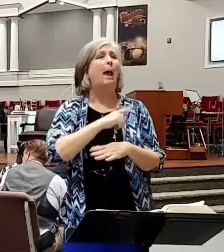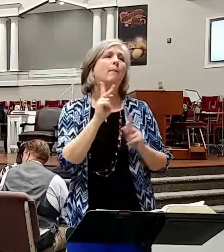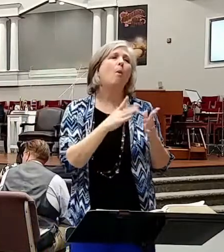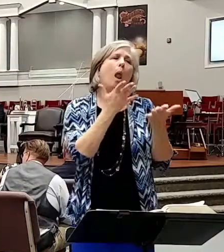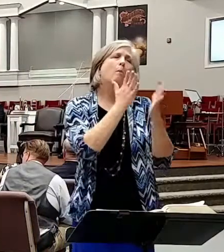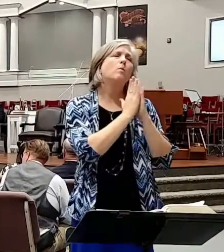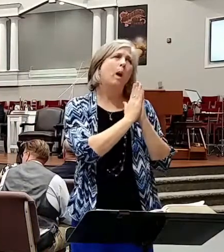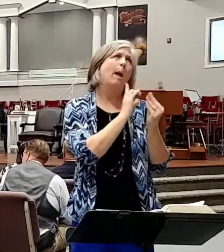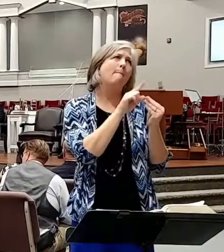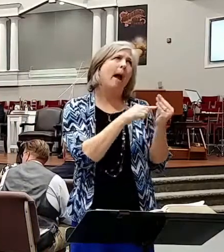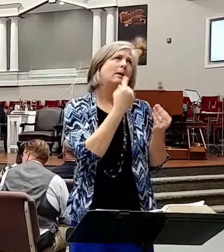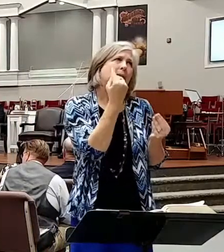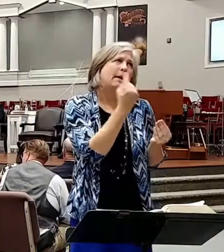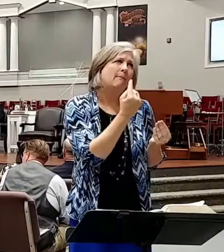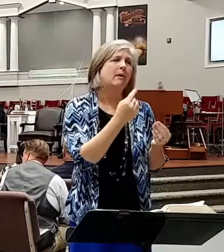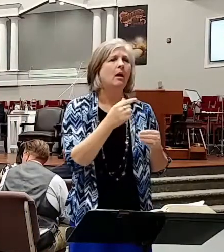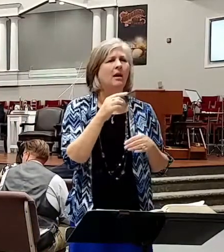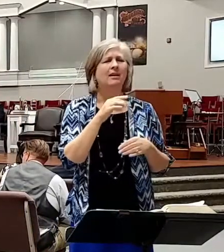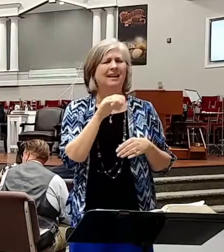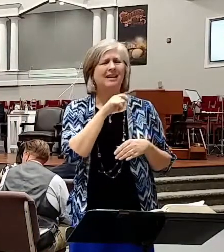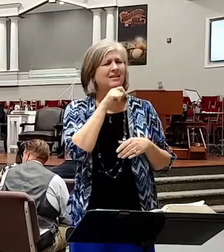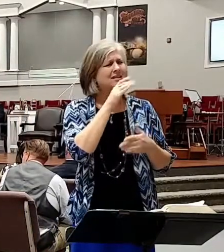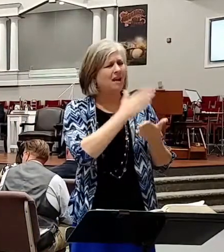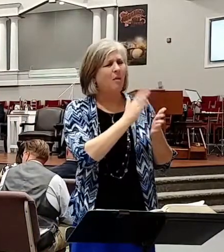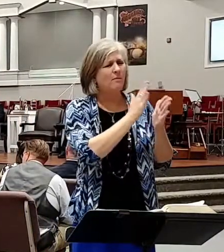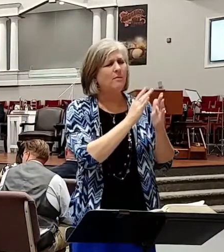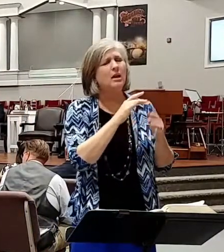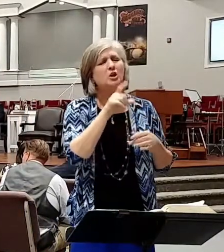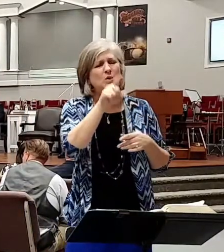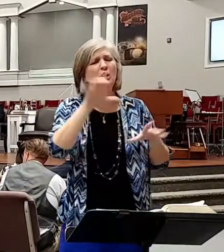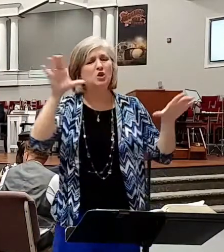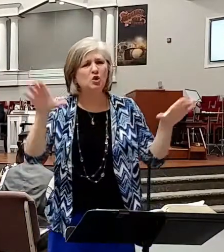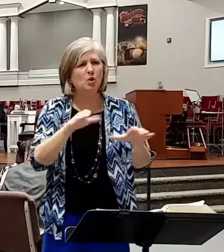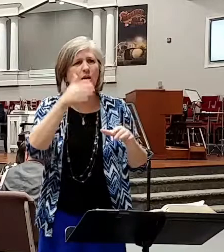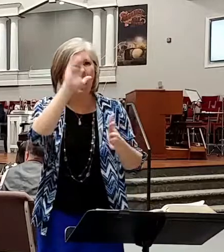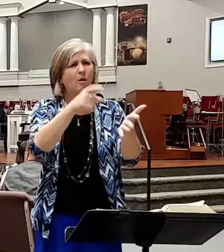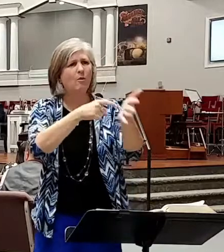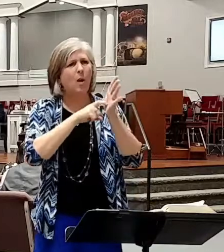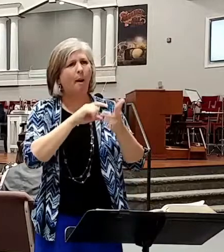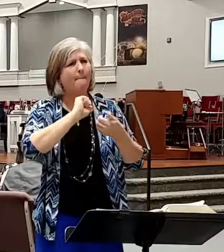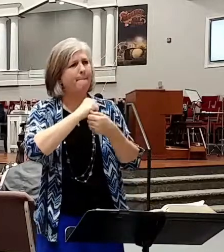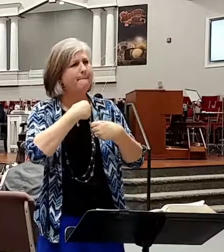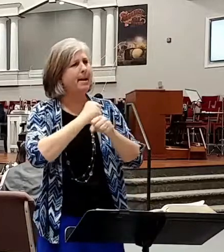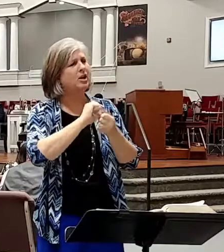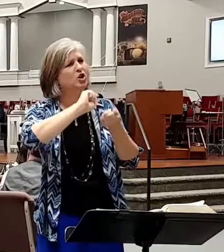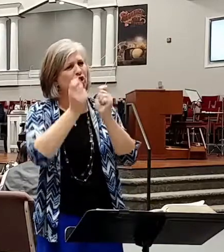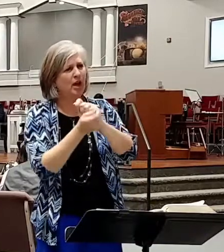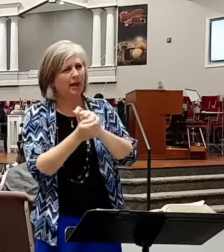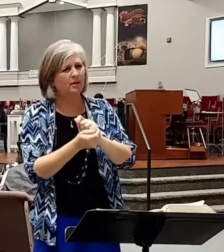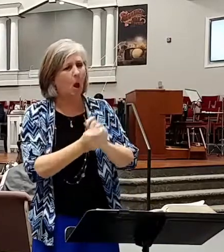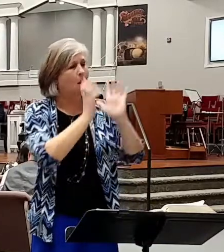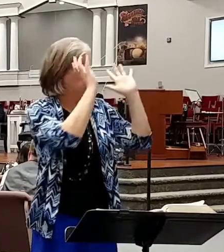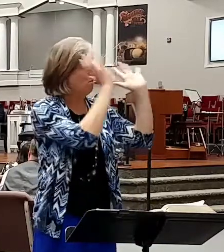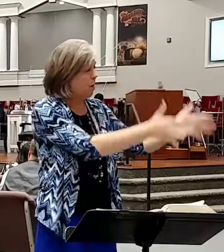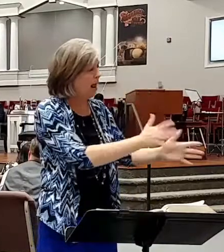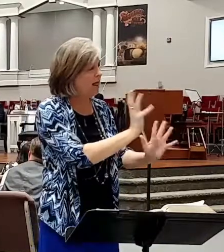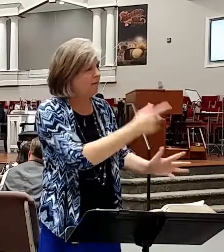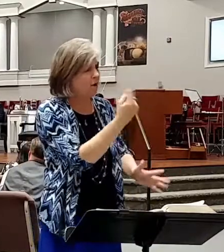when they need to do something about it God's word demands make a change put it down leave it alone walk away from it